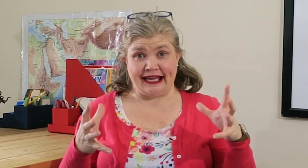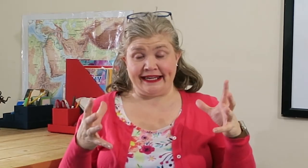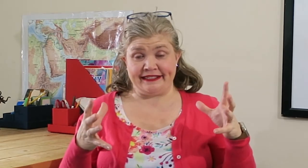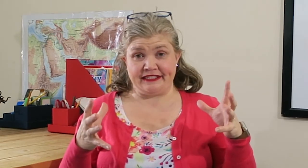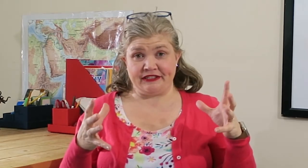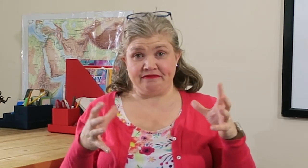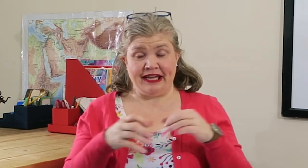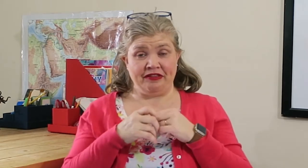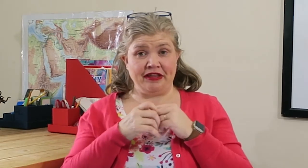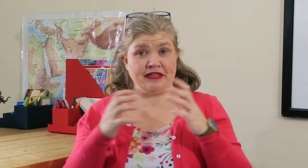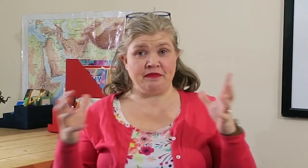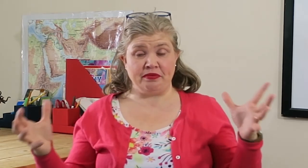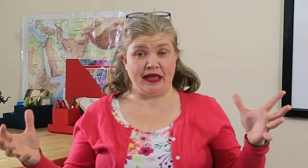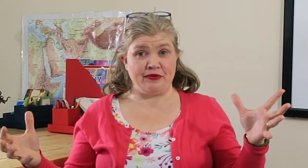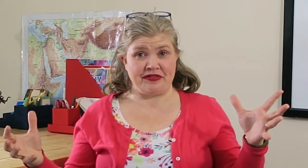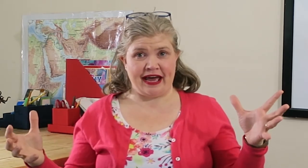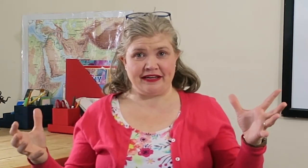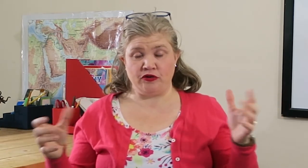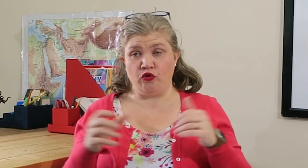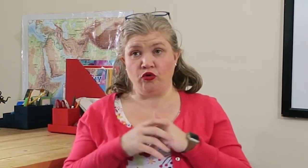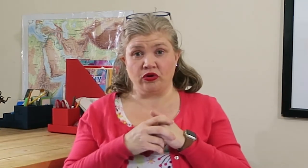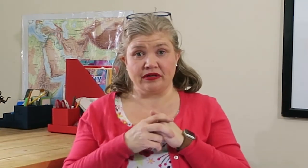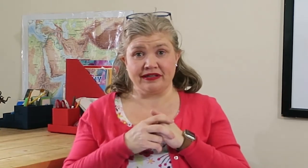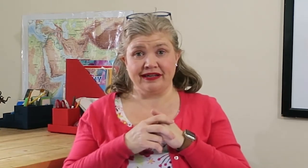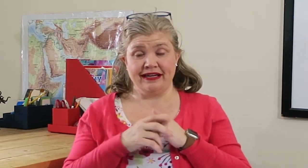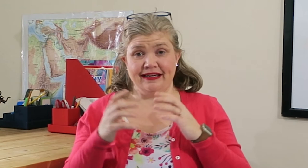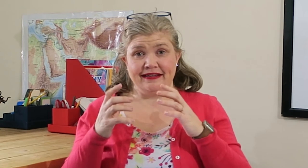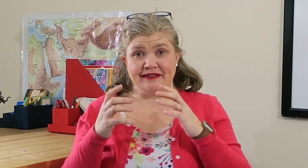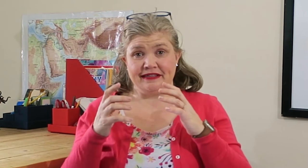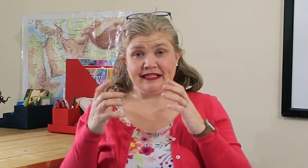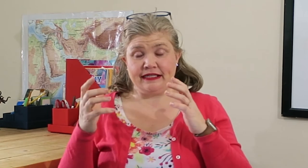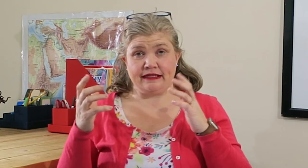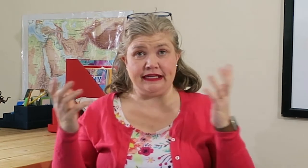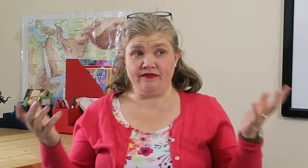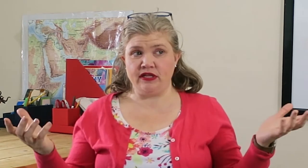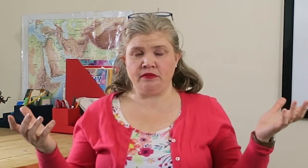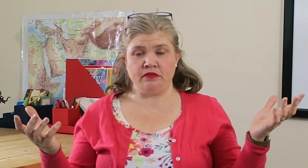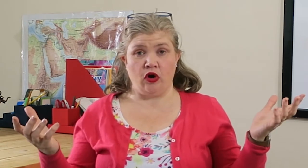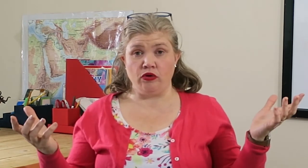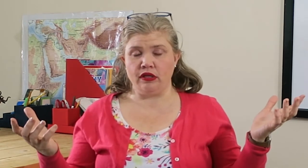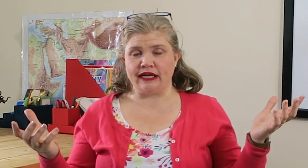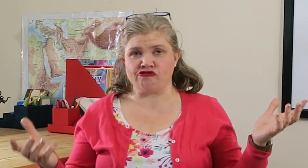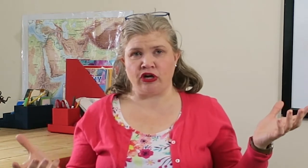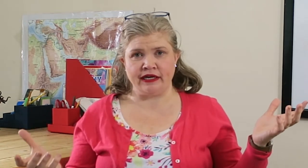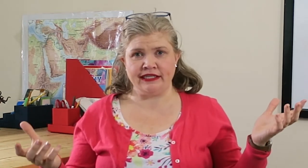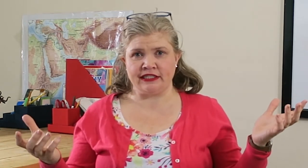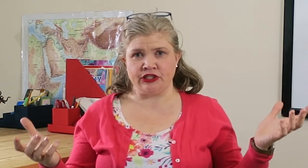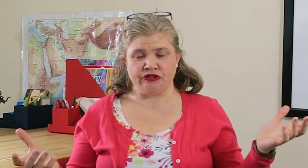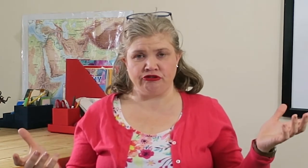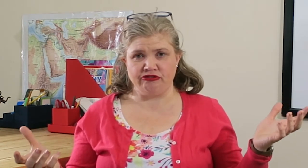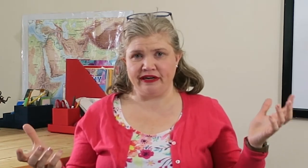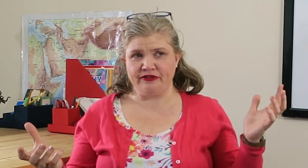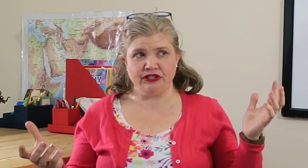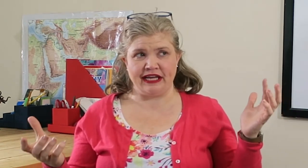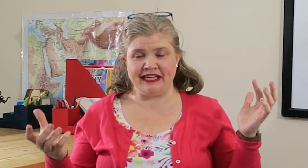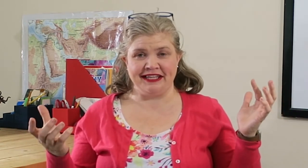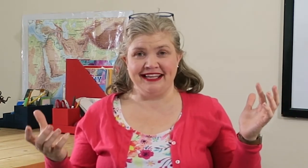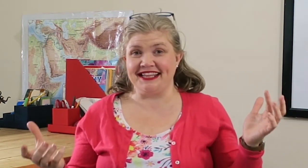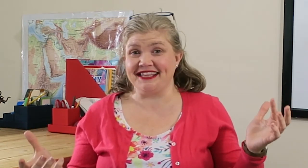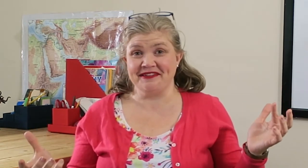science and let them play with that? Or give them electronics and screwdrivers and let